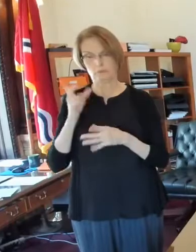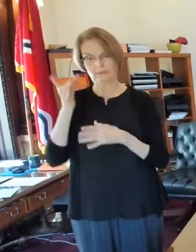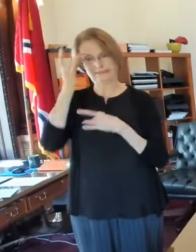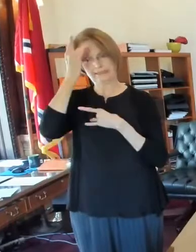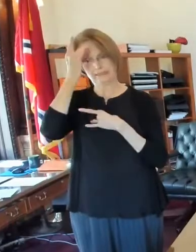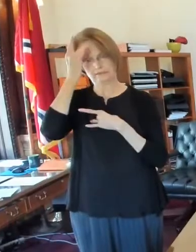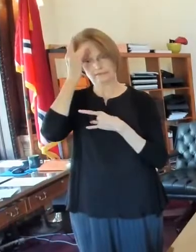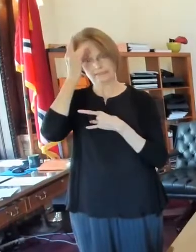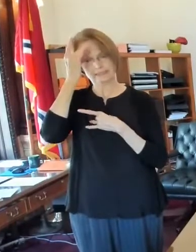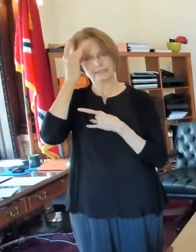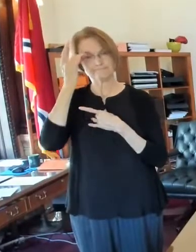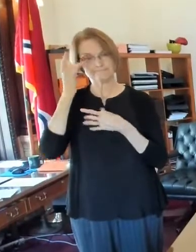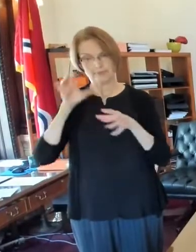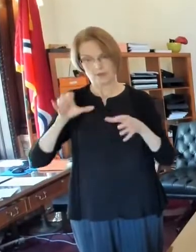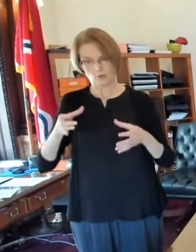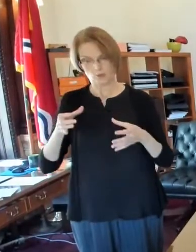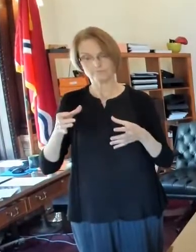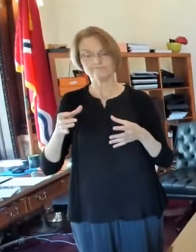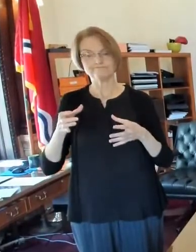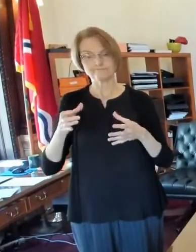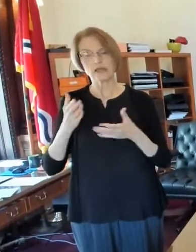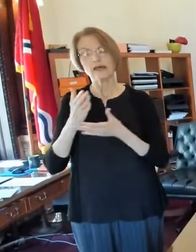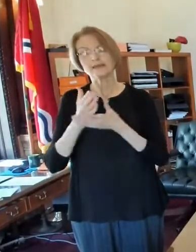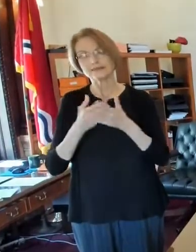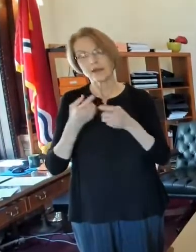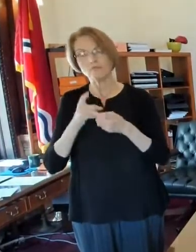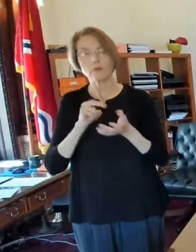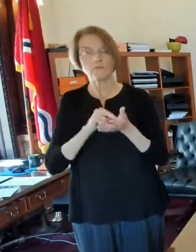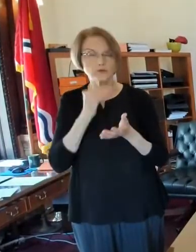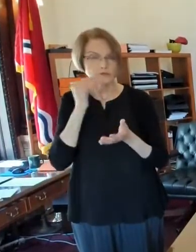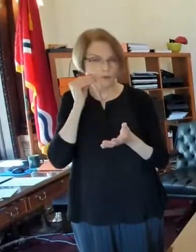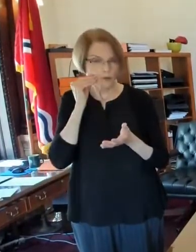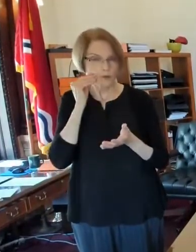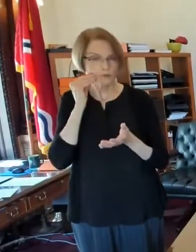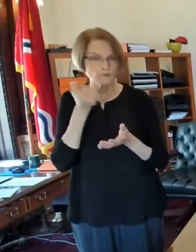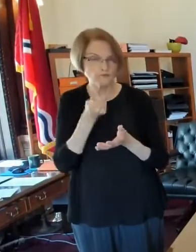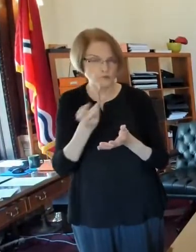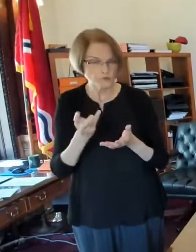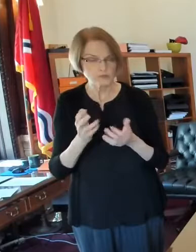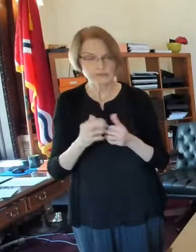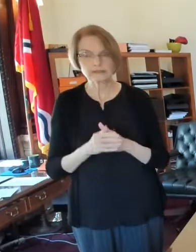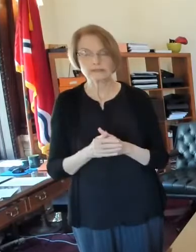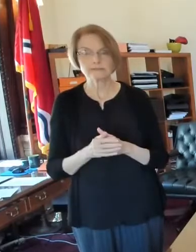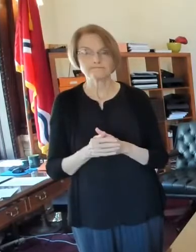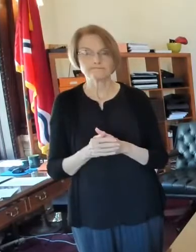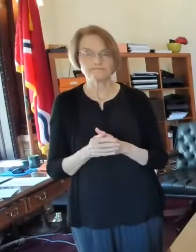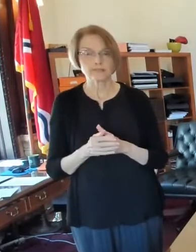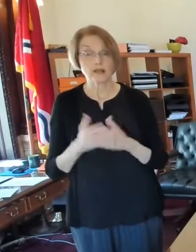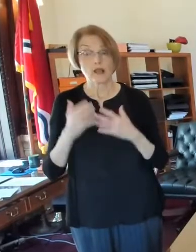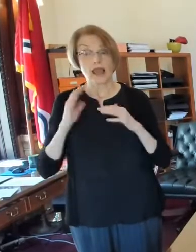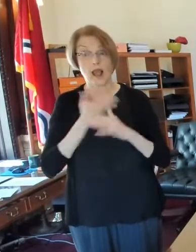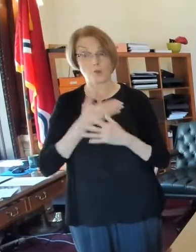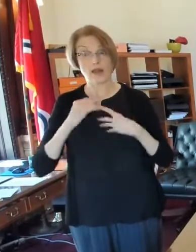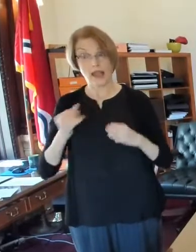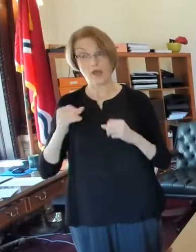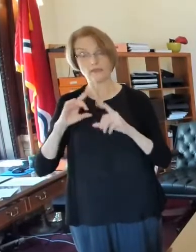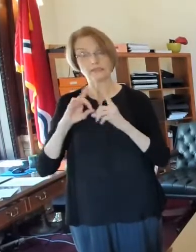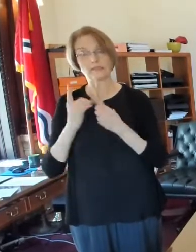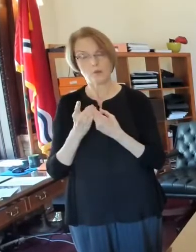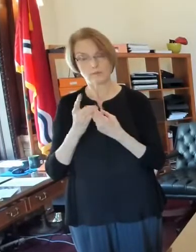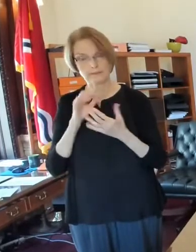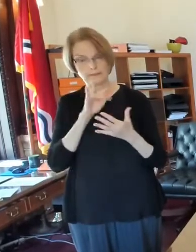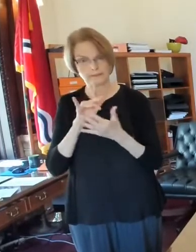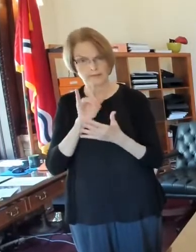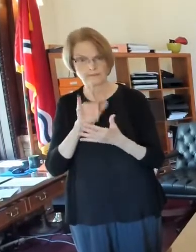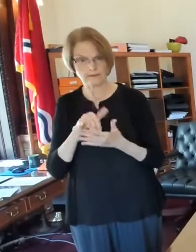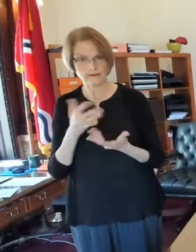a few coming from nursing homes again. Uh, and so our, our health department is, is looking at